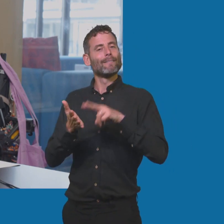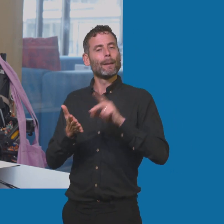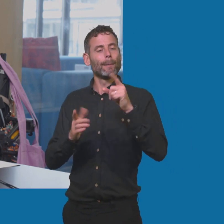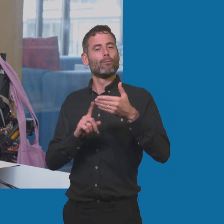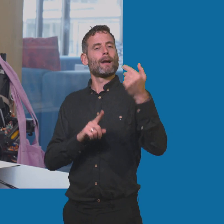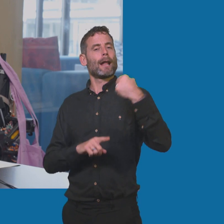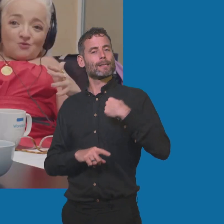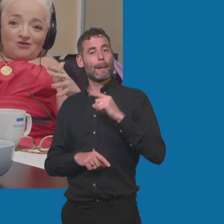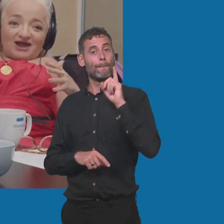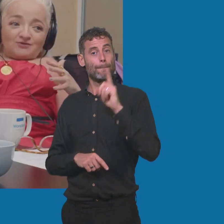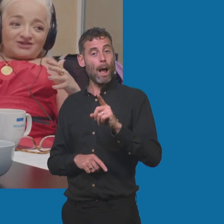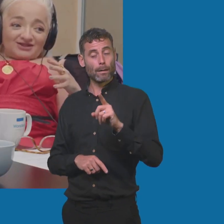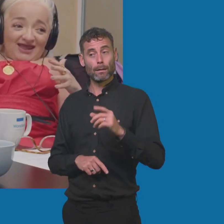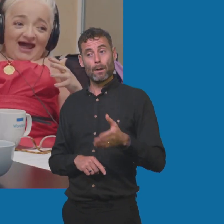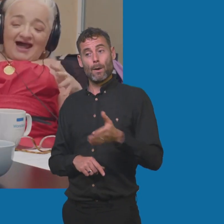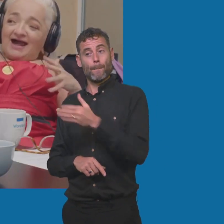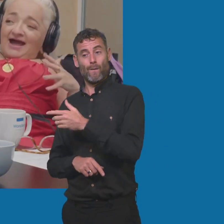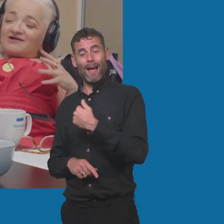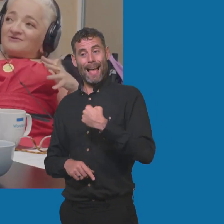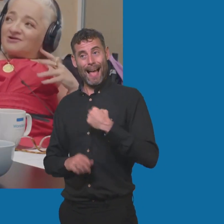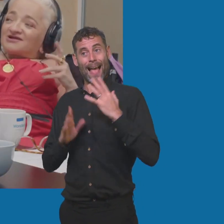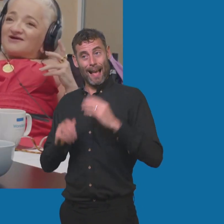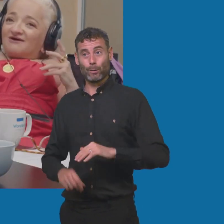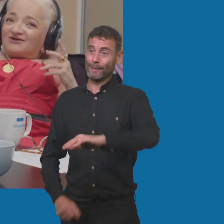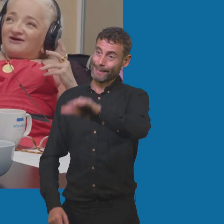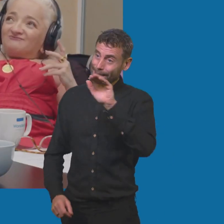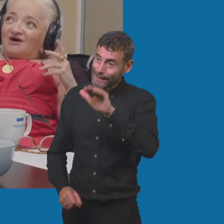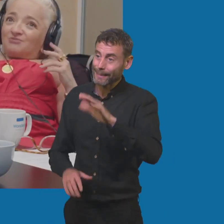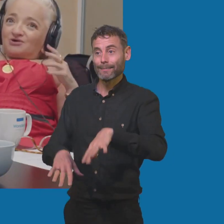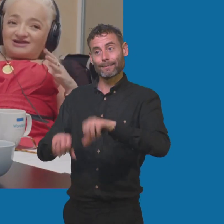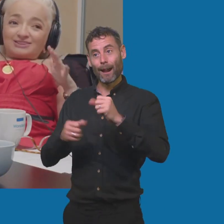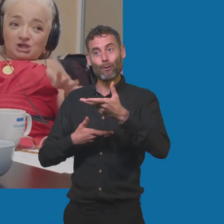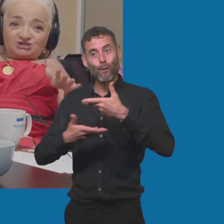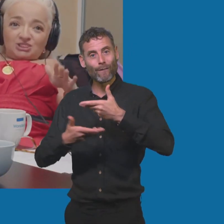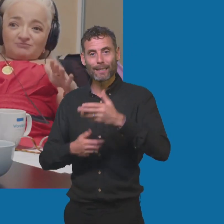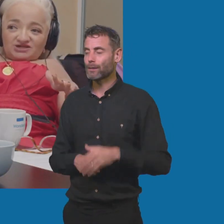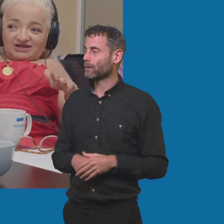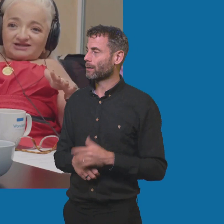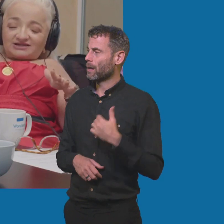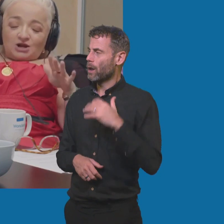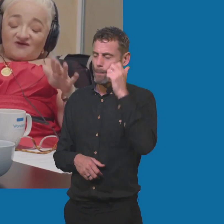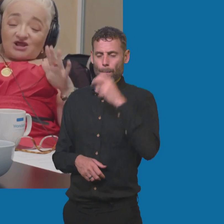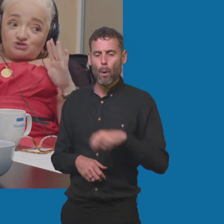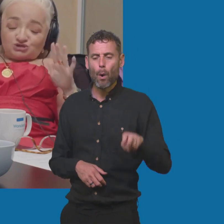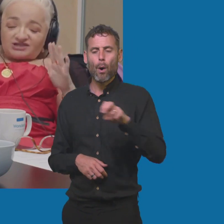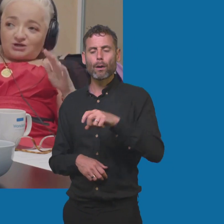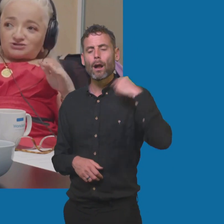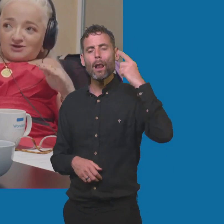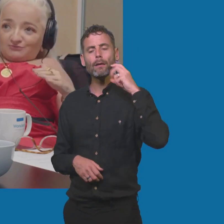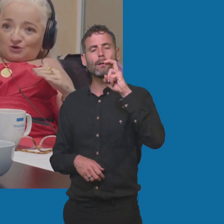the conversations. remember once I was... Yeah. I remember once I went on a bus and in London, the buses, thank goodness they don't do